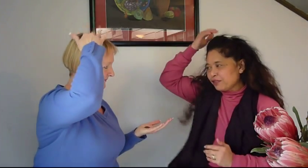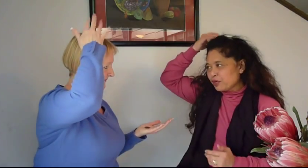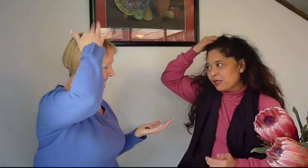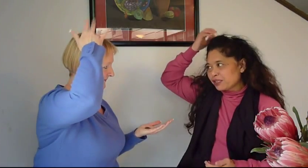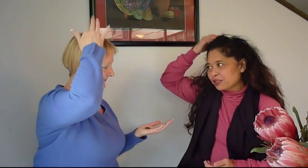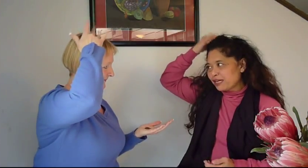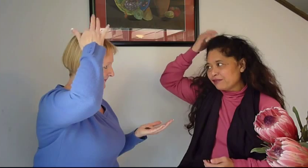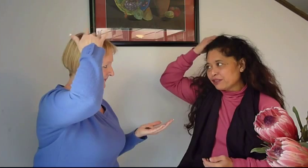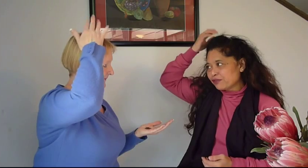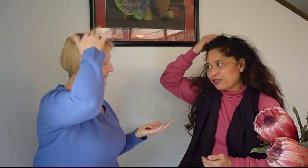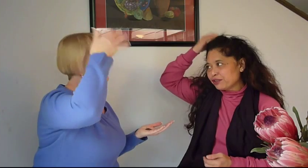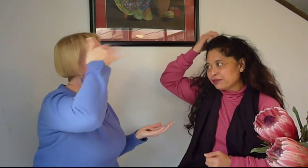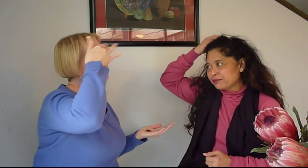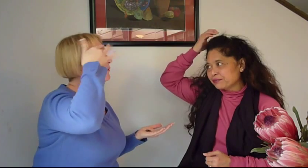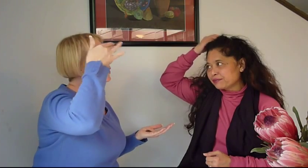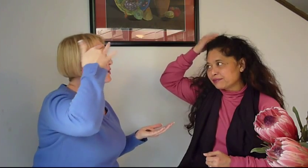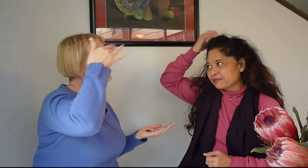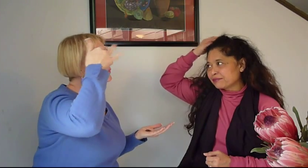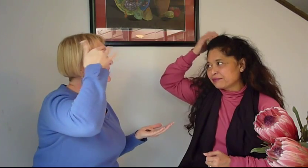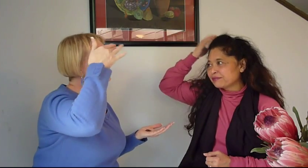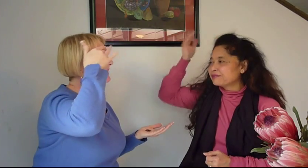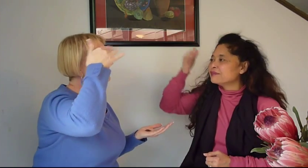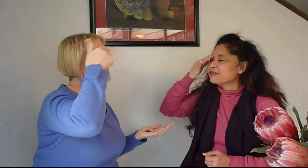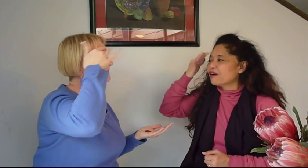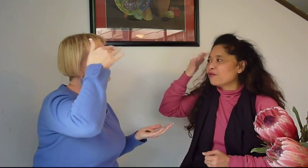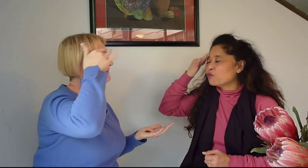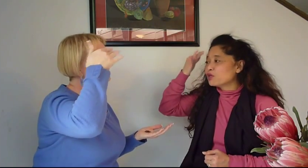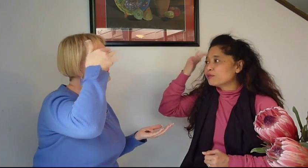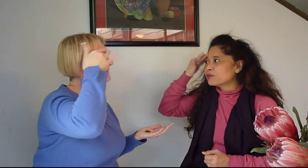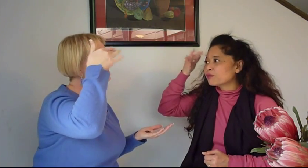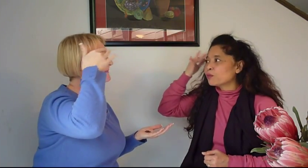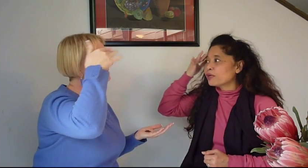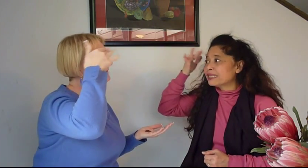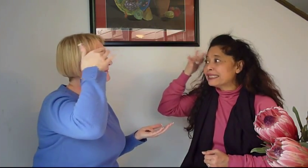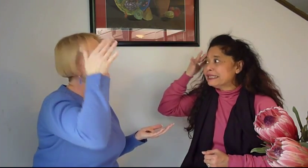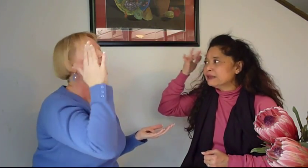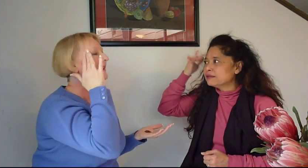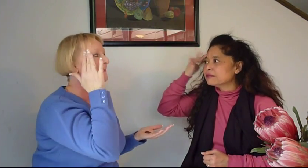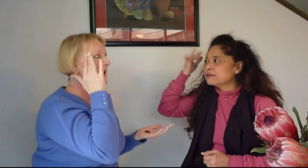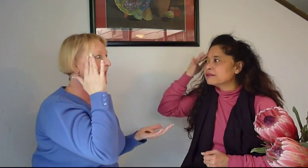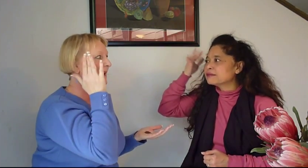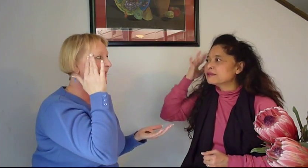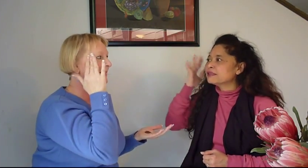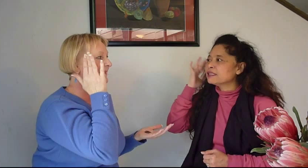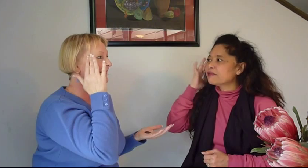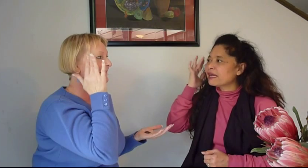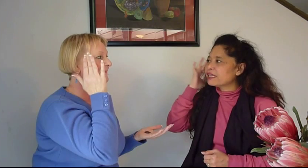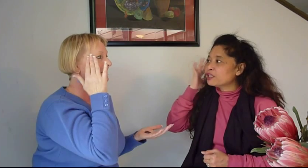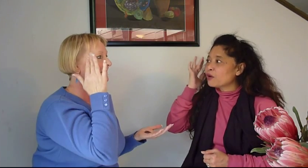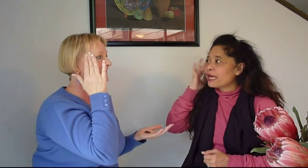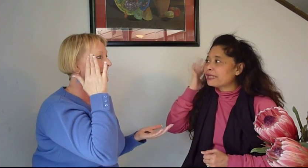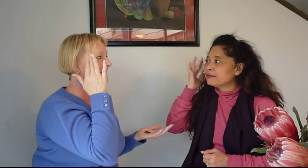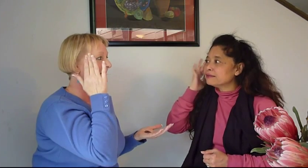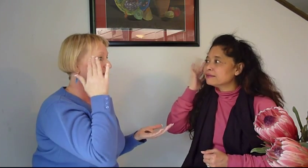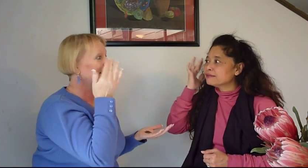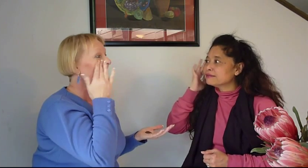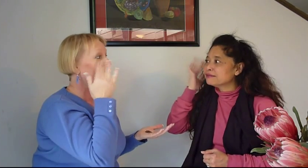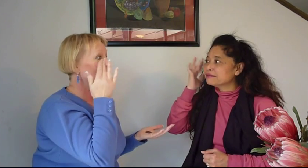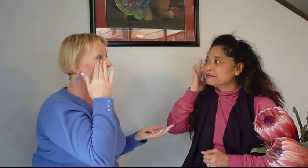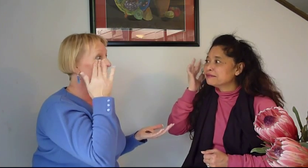though I still have this fear of worms wiggling of worms wiggling in my hand in my in your hand that's going to be